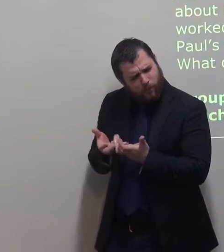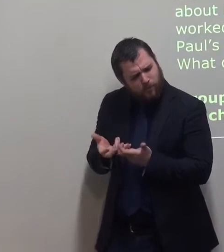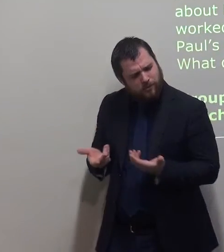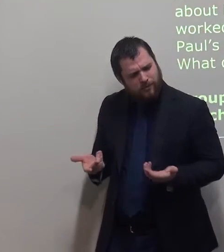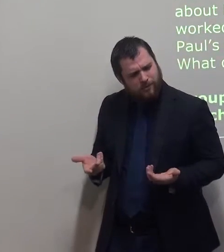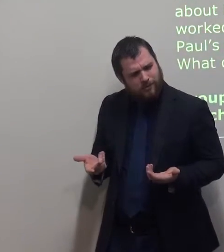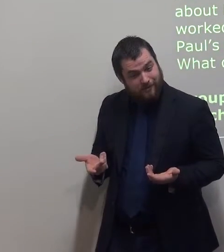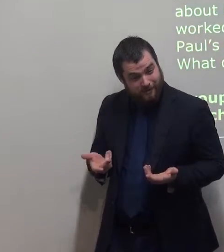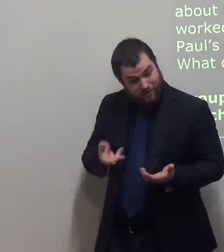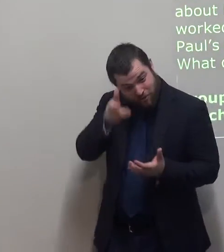because work with them.